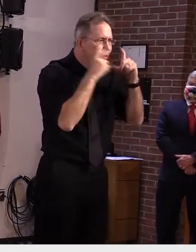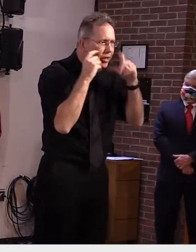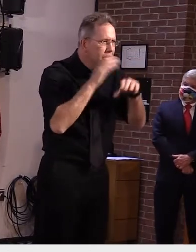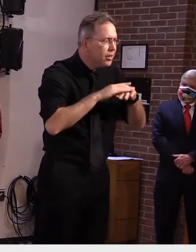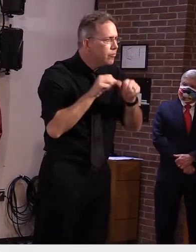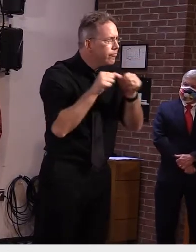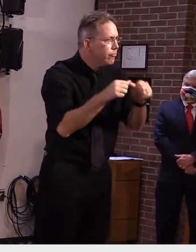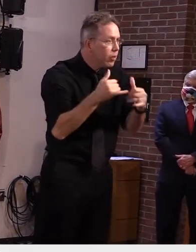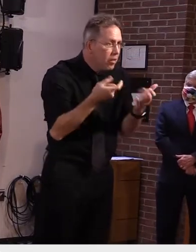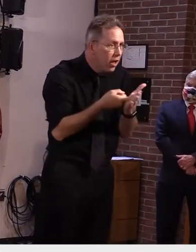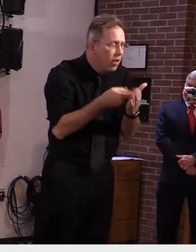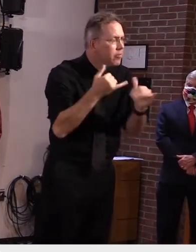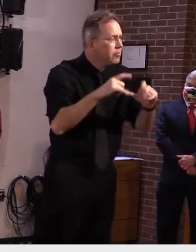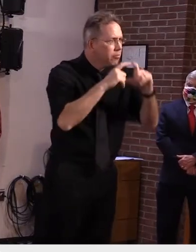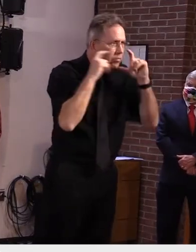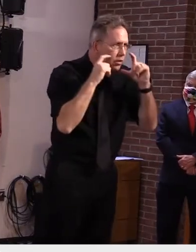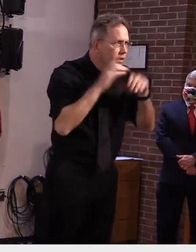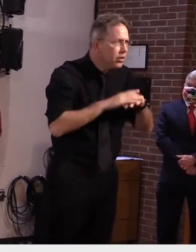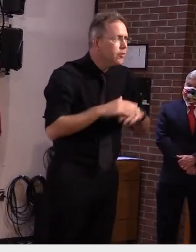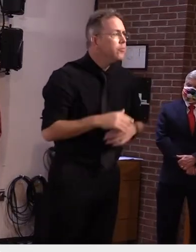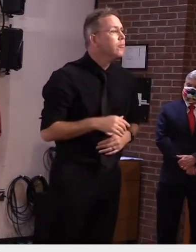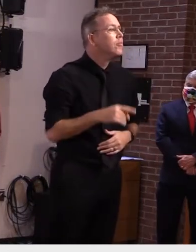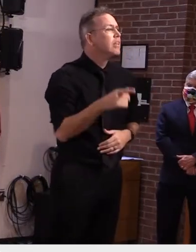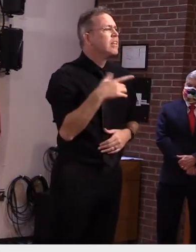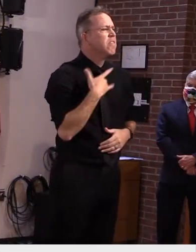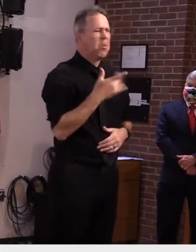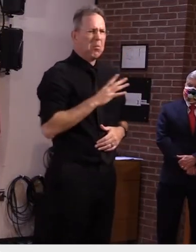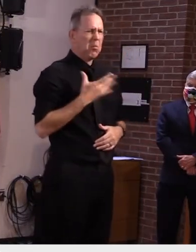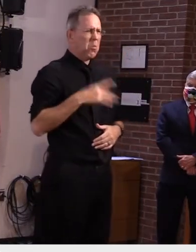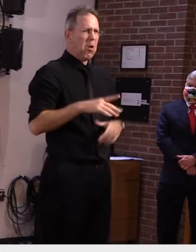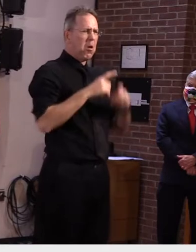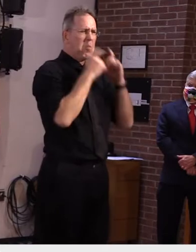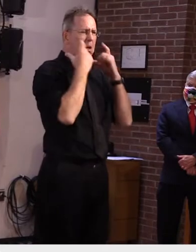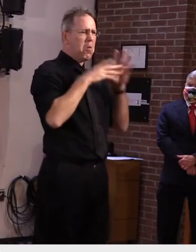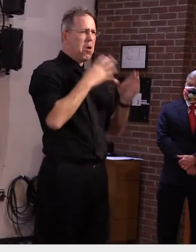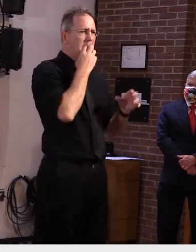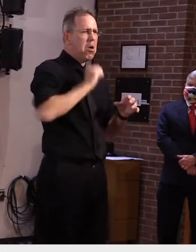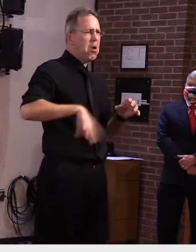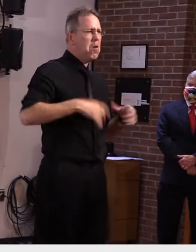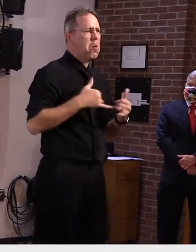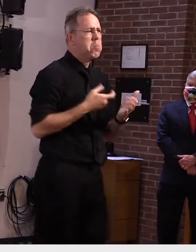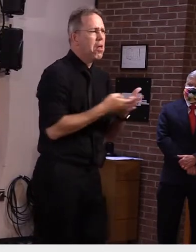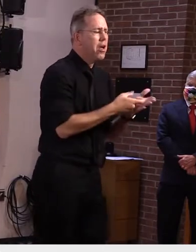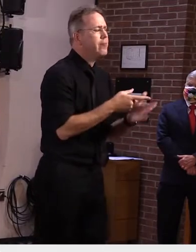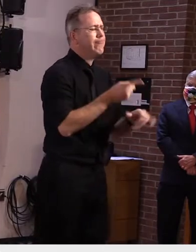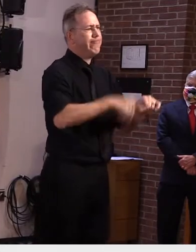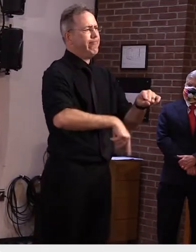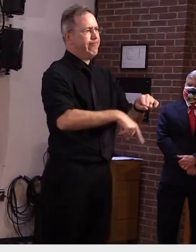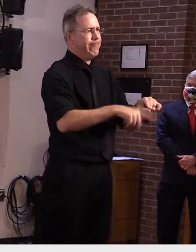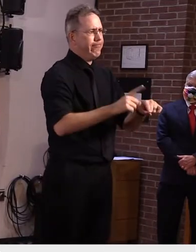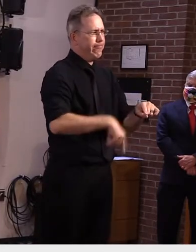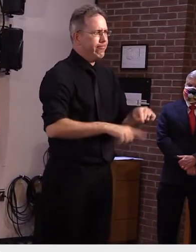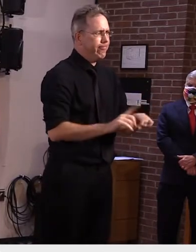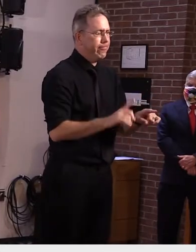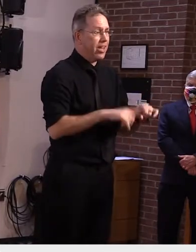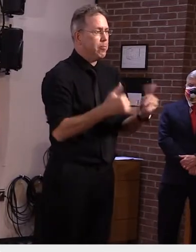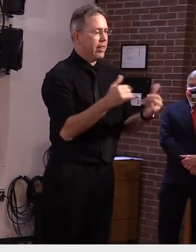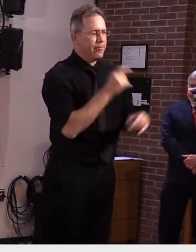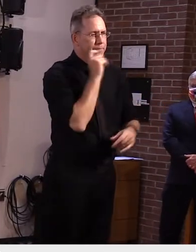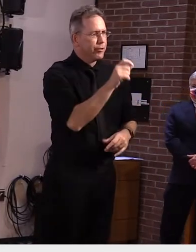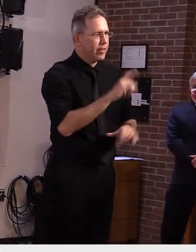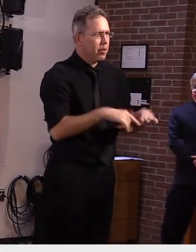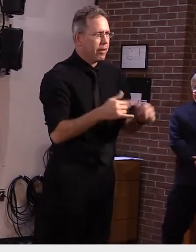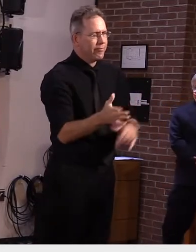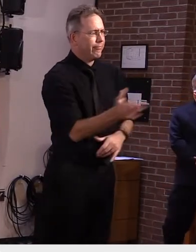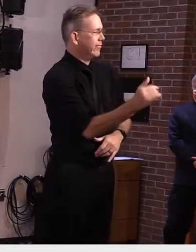do that when you're when you're playing if it's just that uncomfortable don't play i mean it's just as simple as